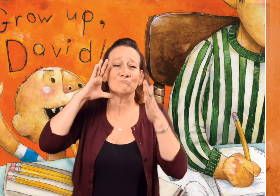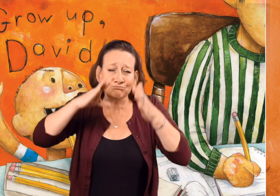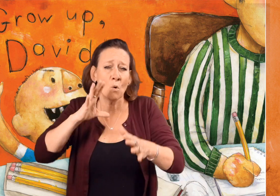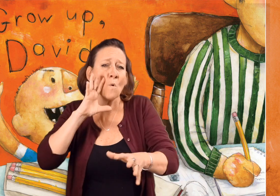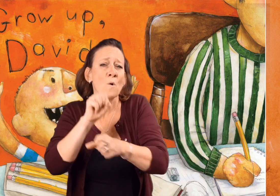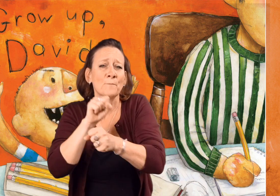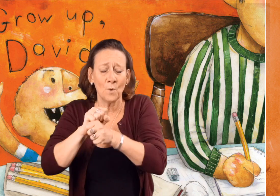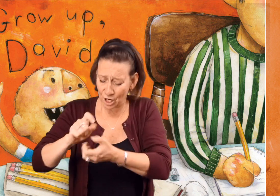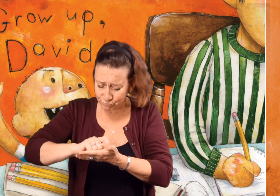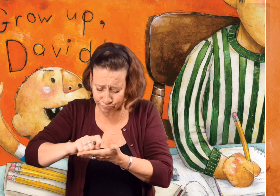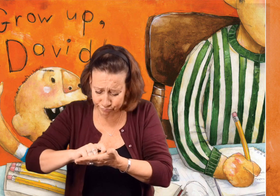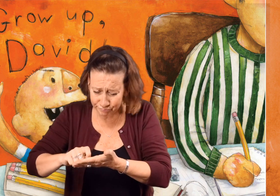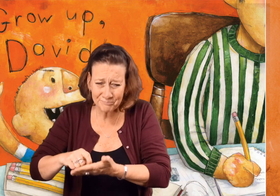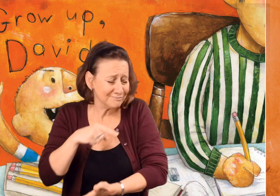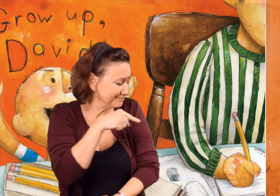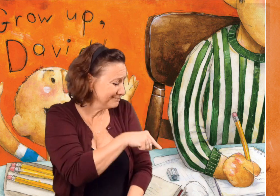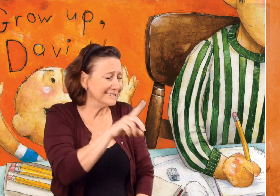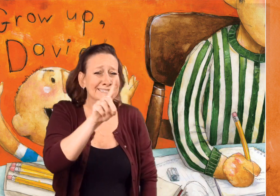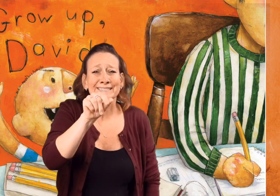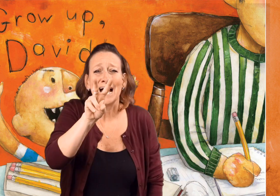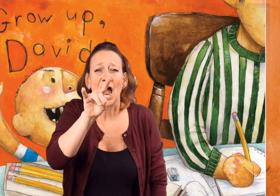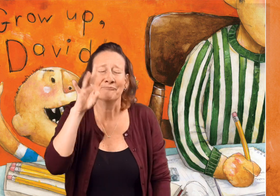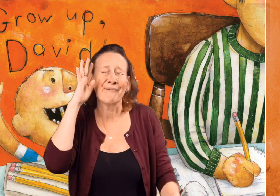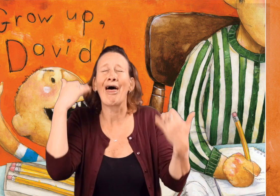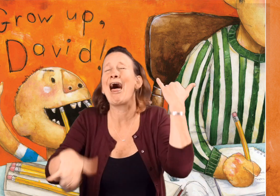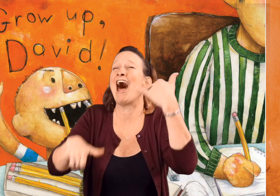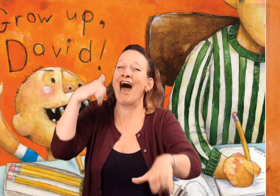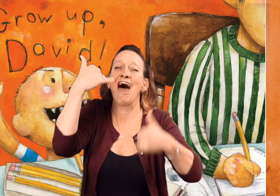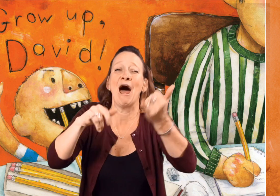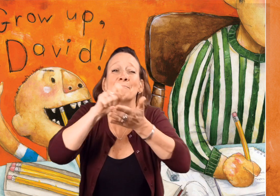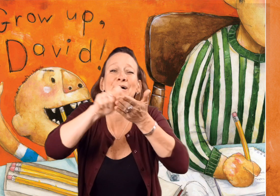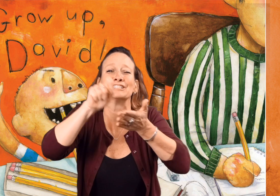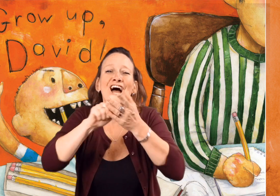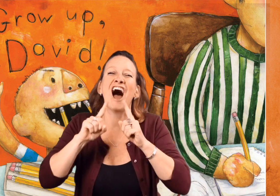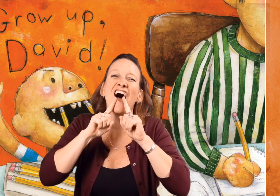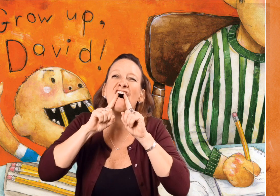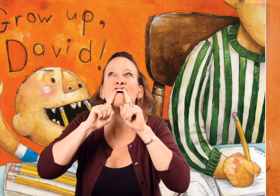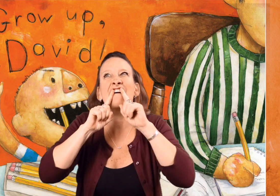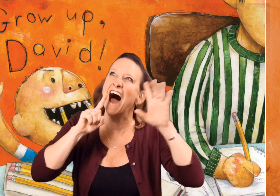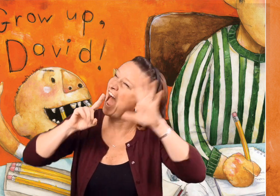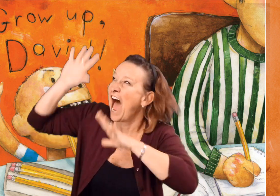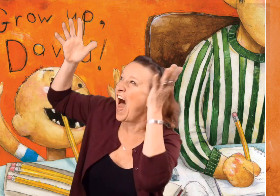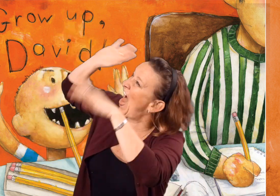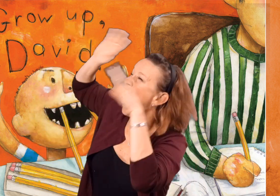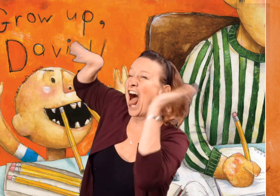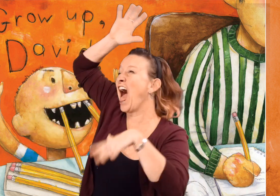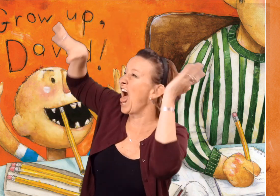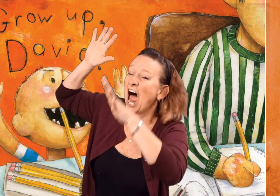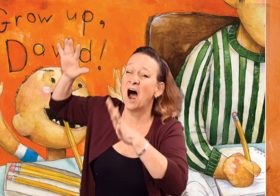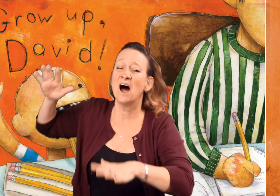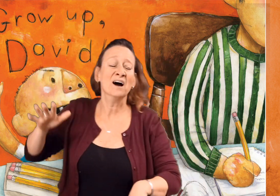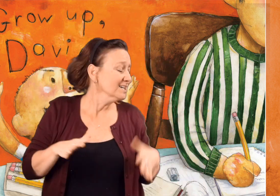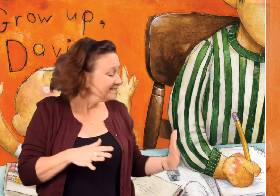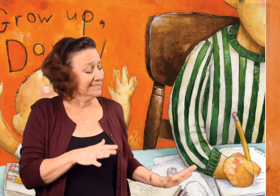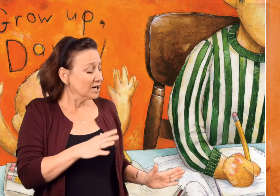David's brother is focused on his homework. David goofs off, sticking pencils in his mouth and making silly faces.